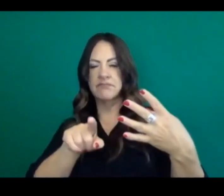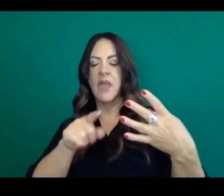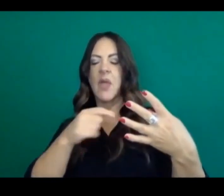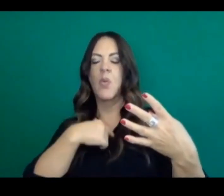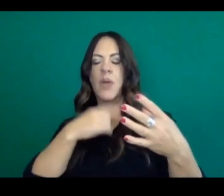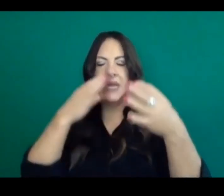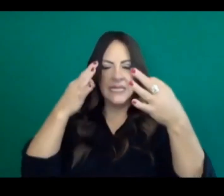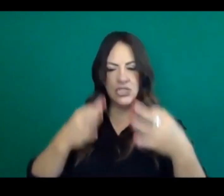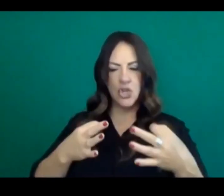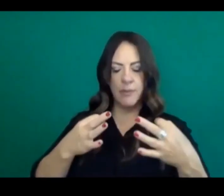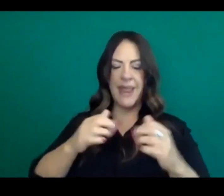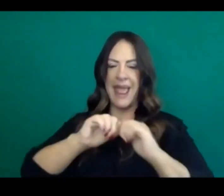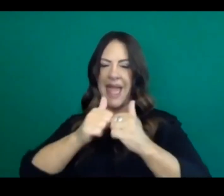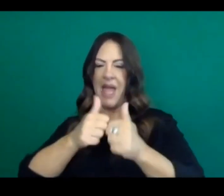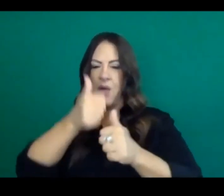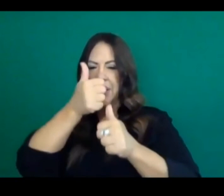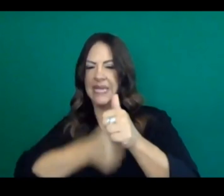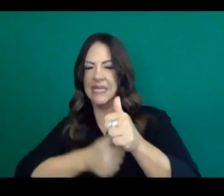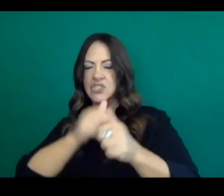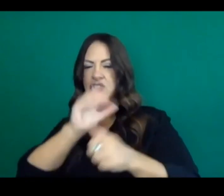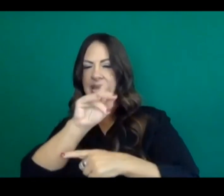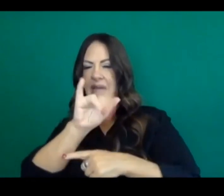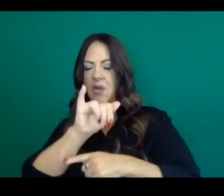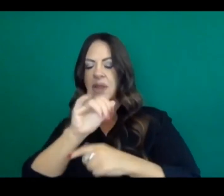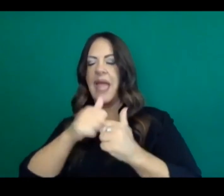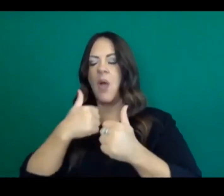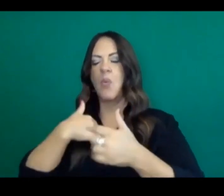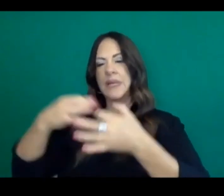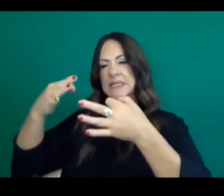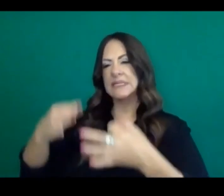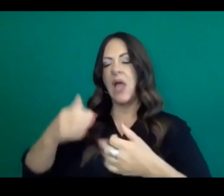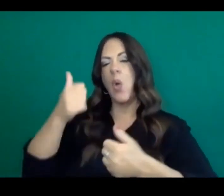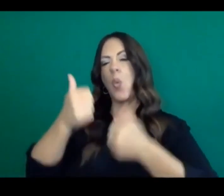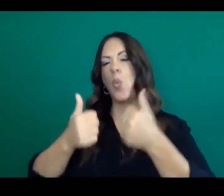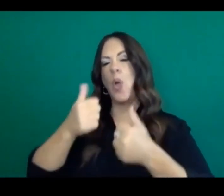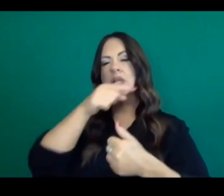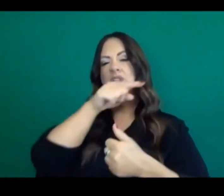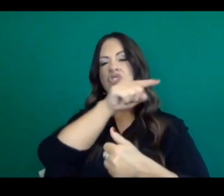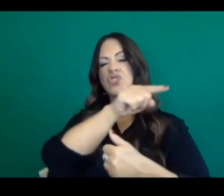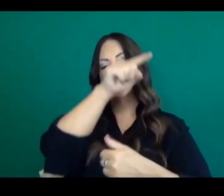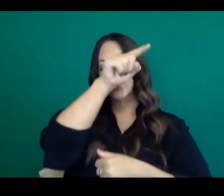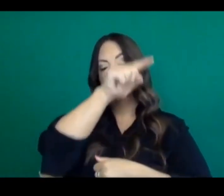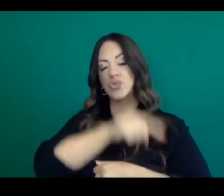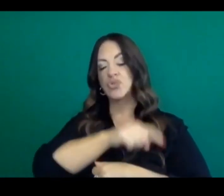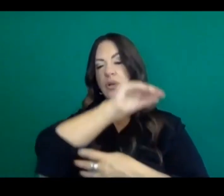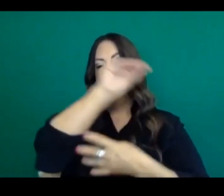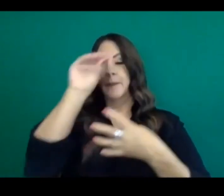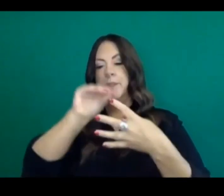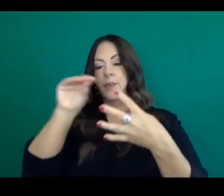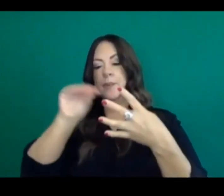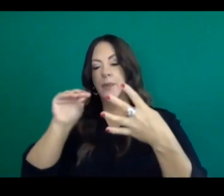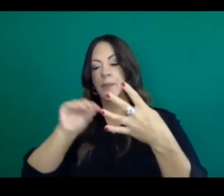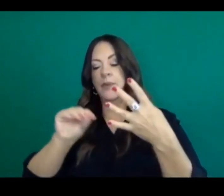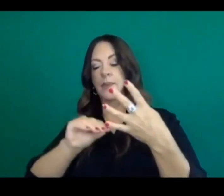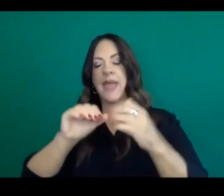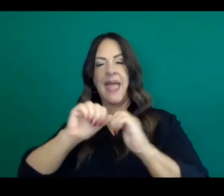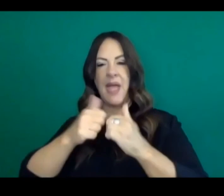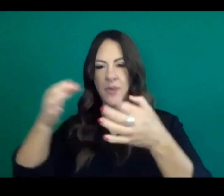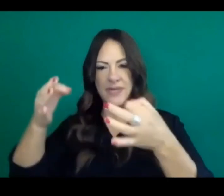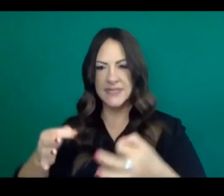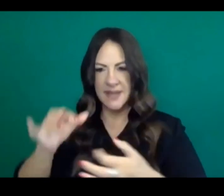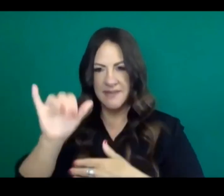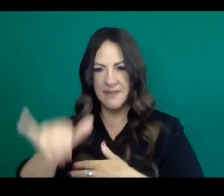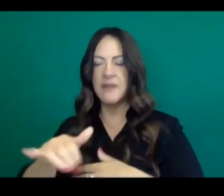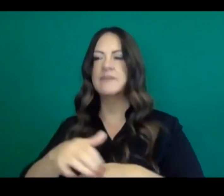county, uh, would be assigned to a tier, uh, using that data. And in the case of some counties, they